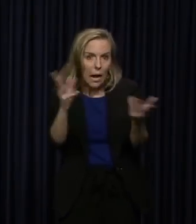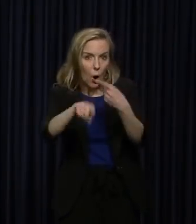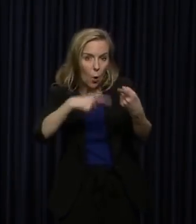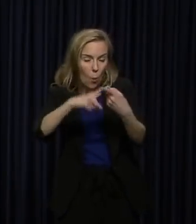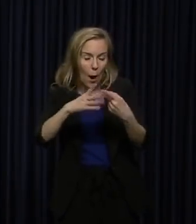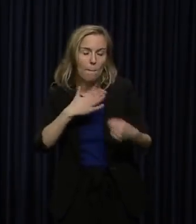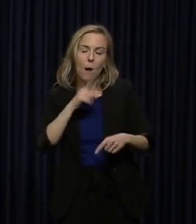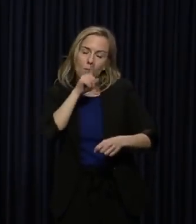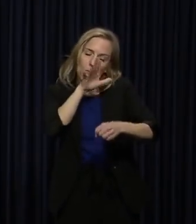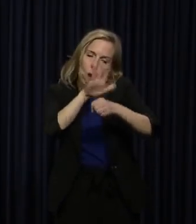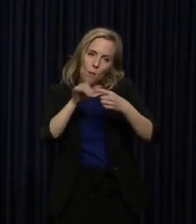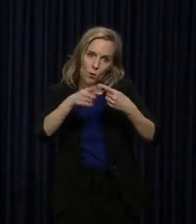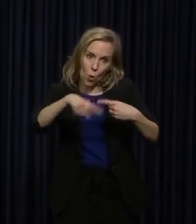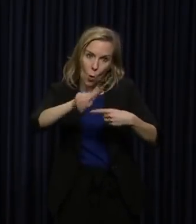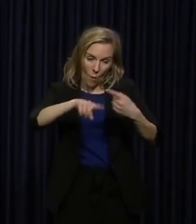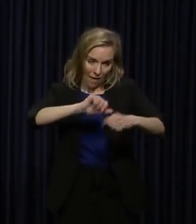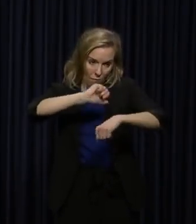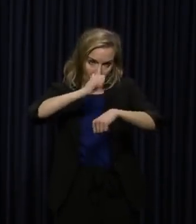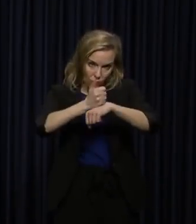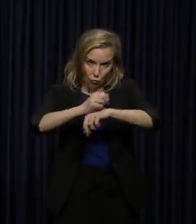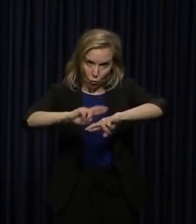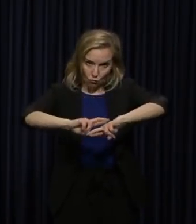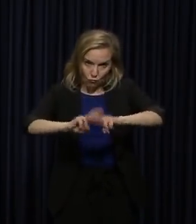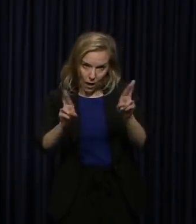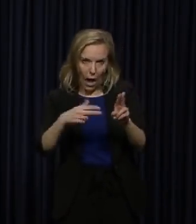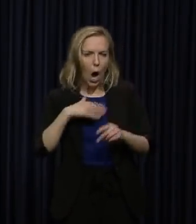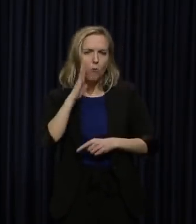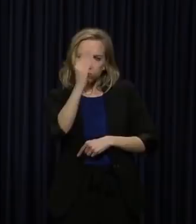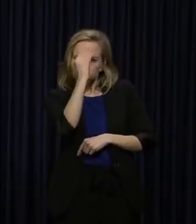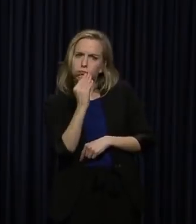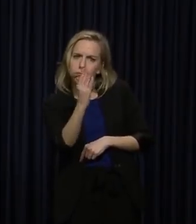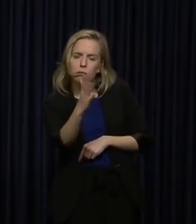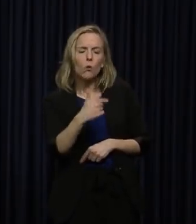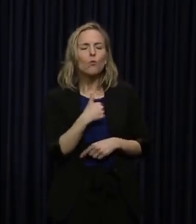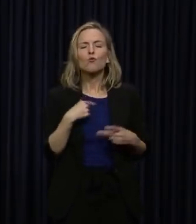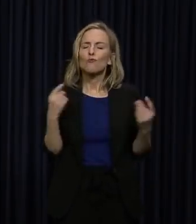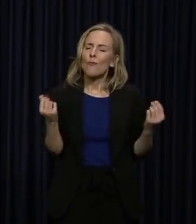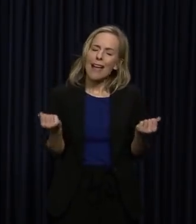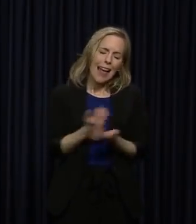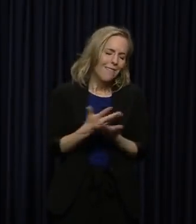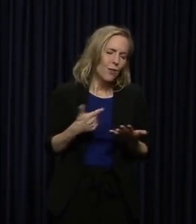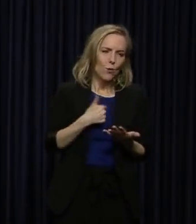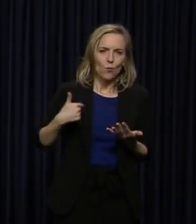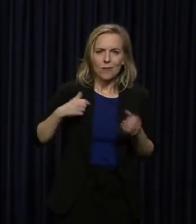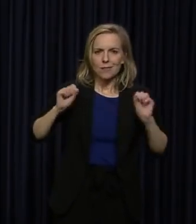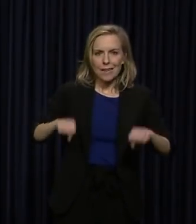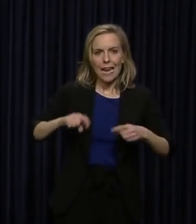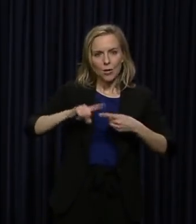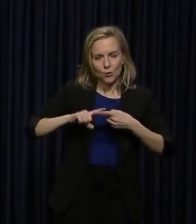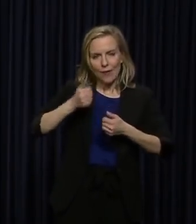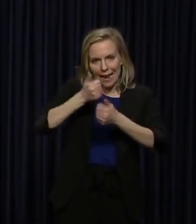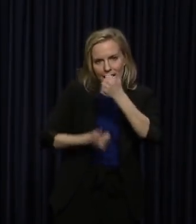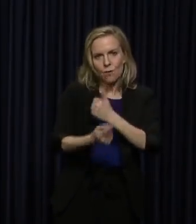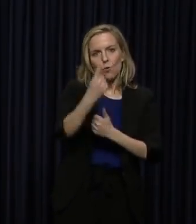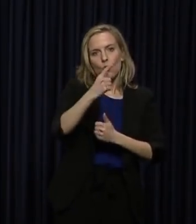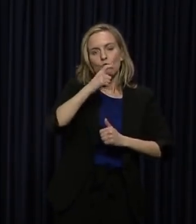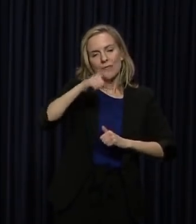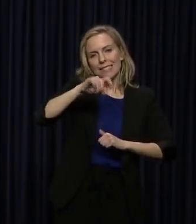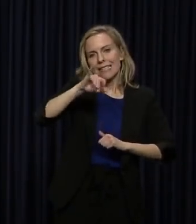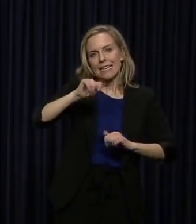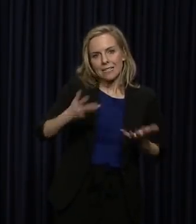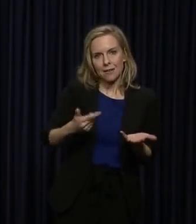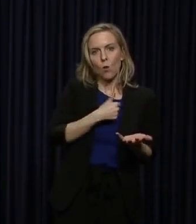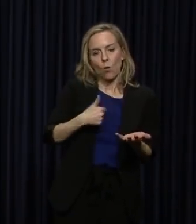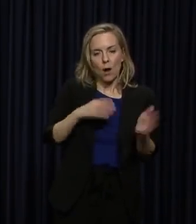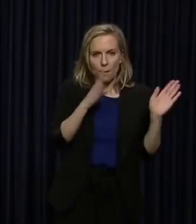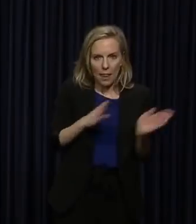moment that it's available, we will be up, we will be running, we will do everything we can to get it to everyone. We